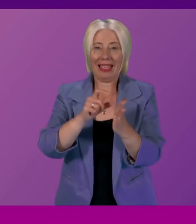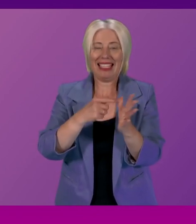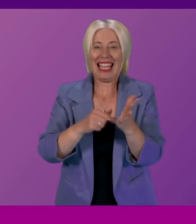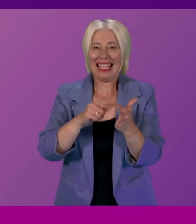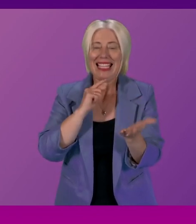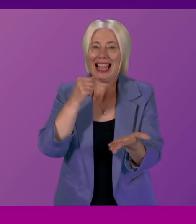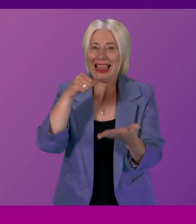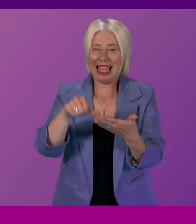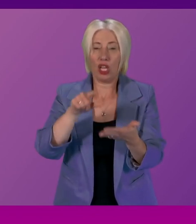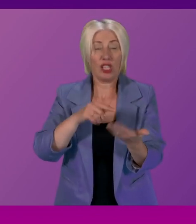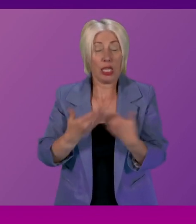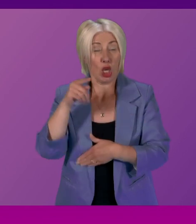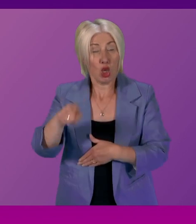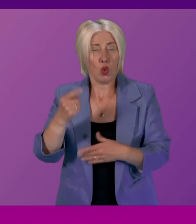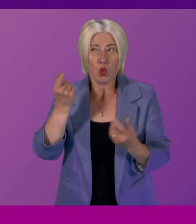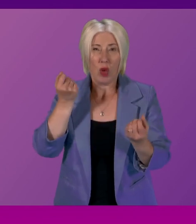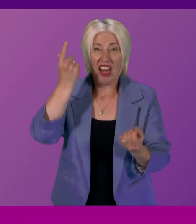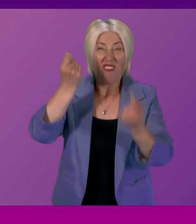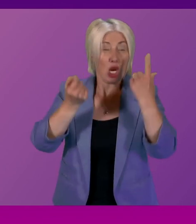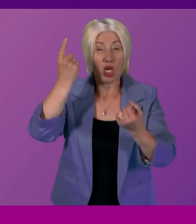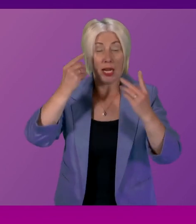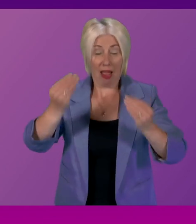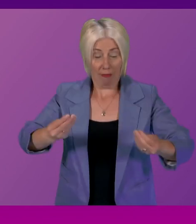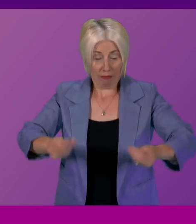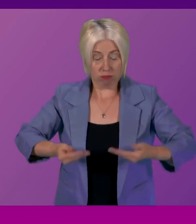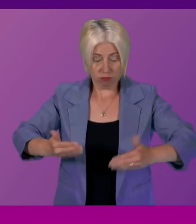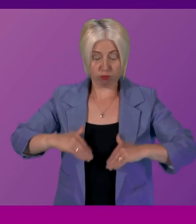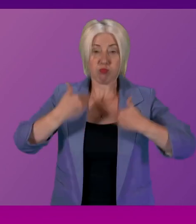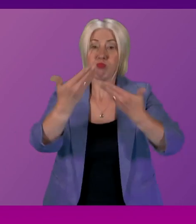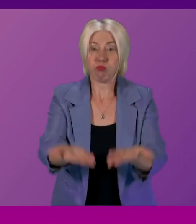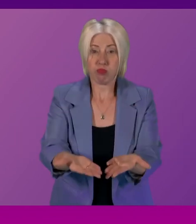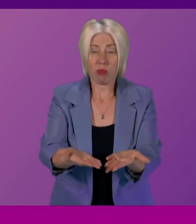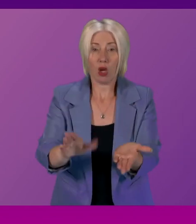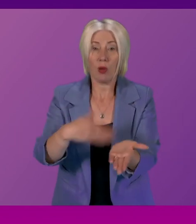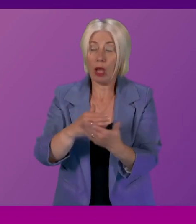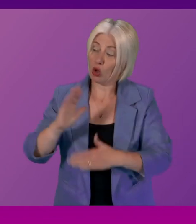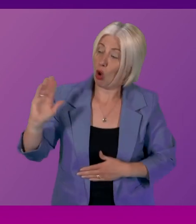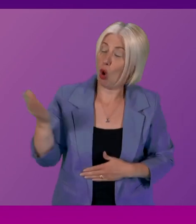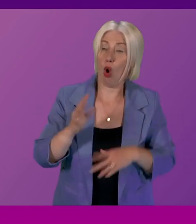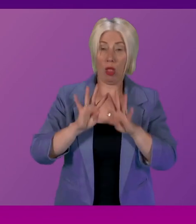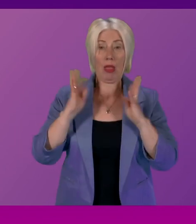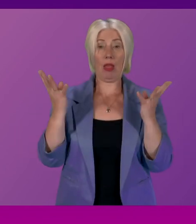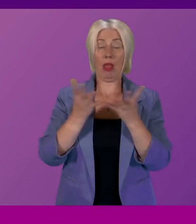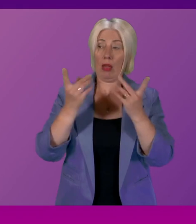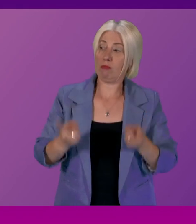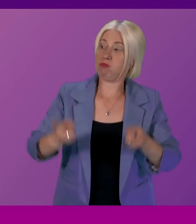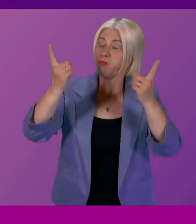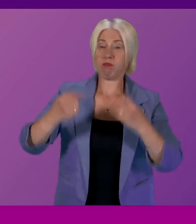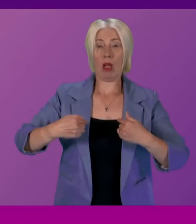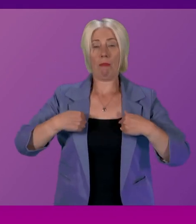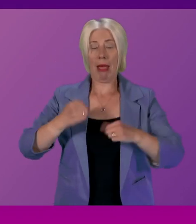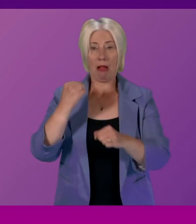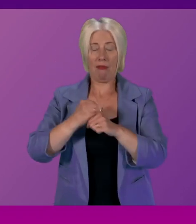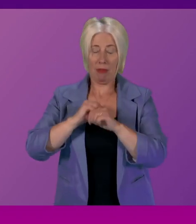it's an innovation that I've brought forward in order to ensure that all of the cabinet secretaries in my government are